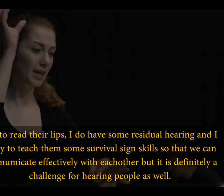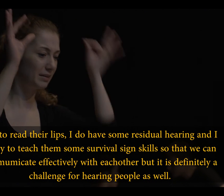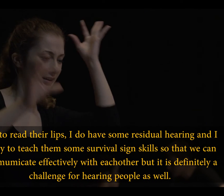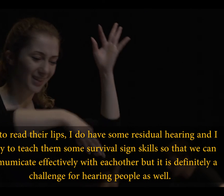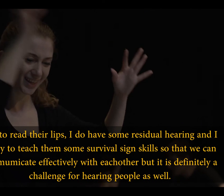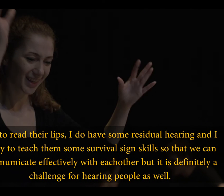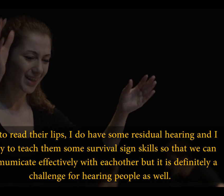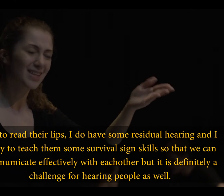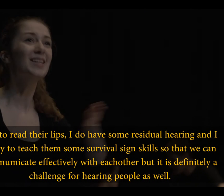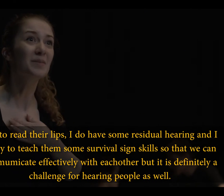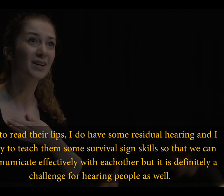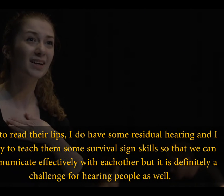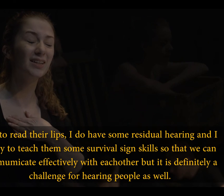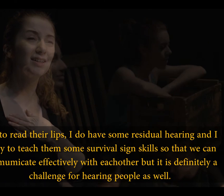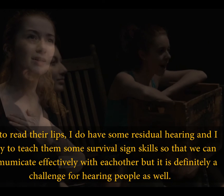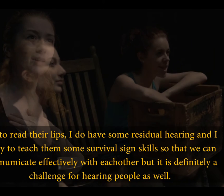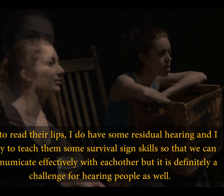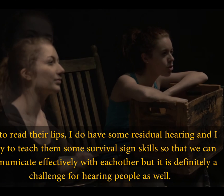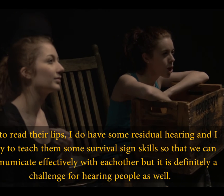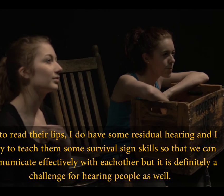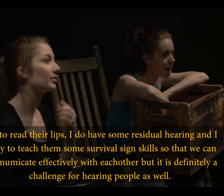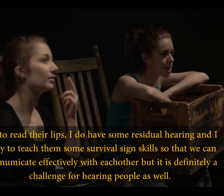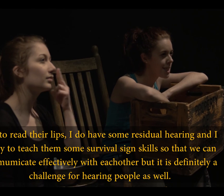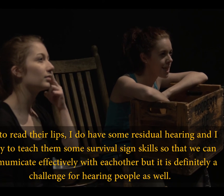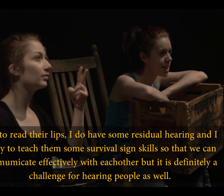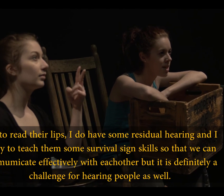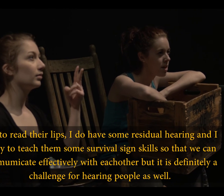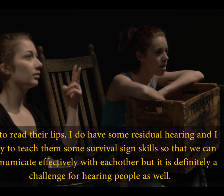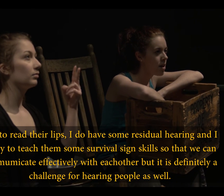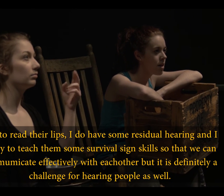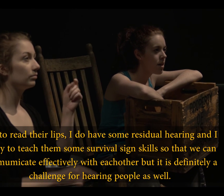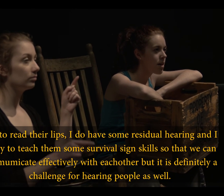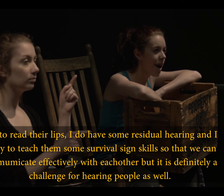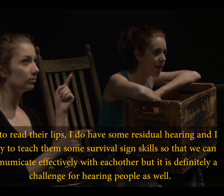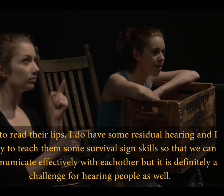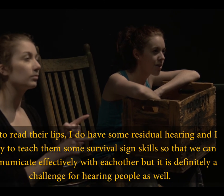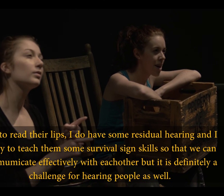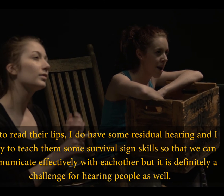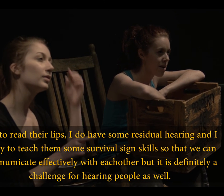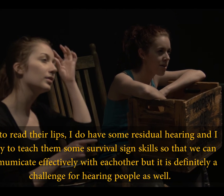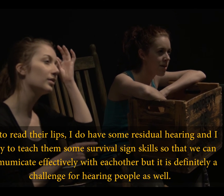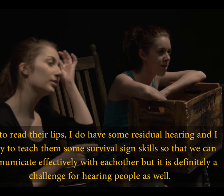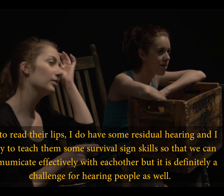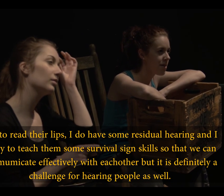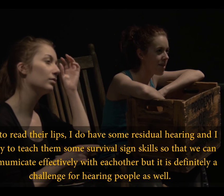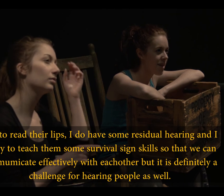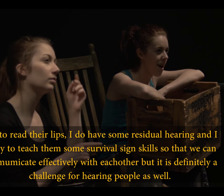and I do try to teach them a little survival